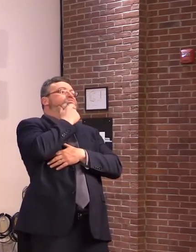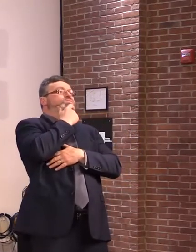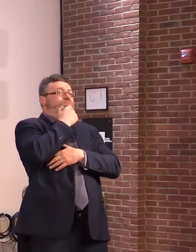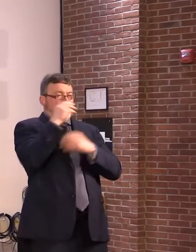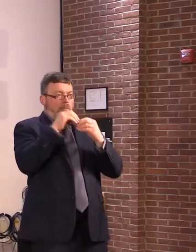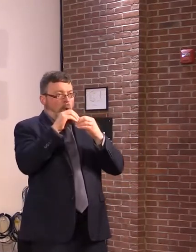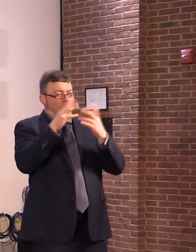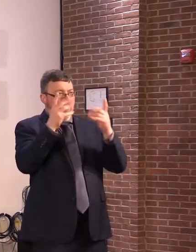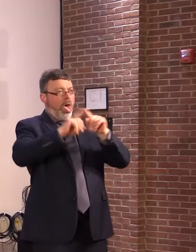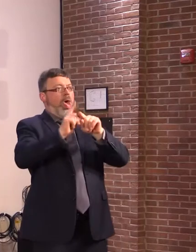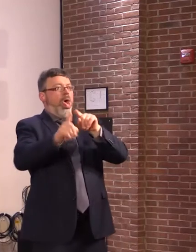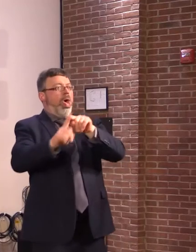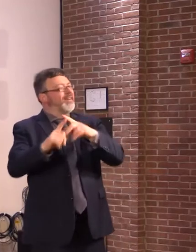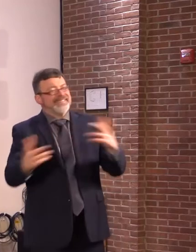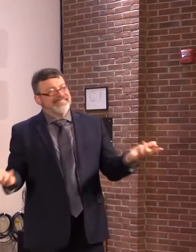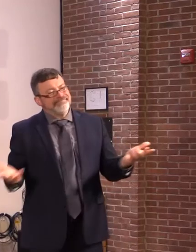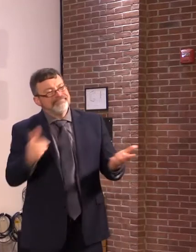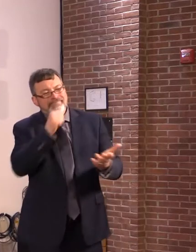you know,